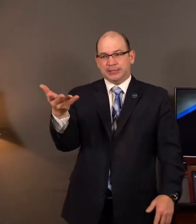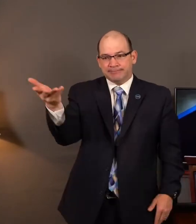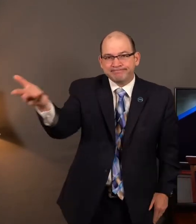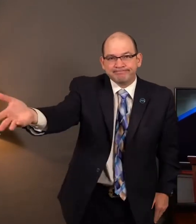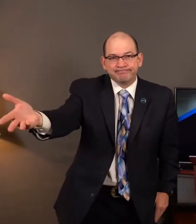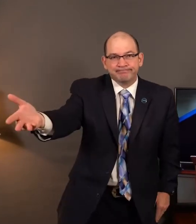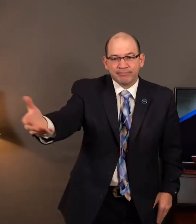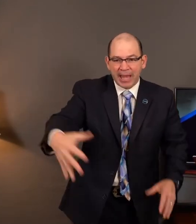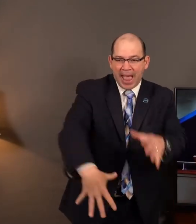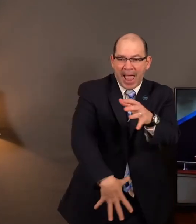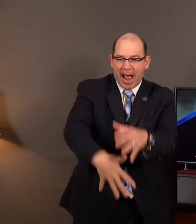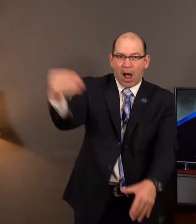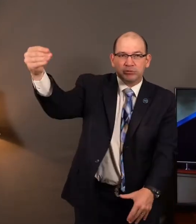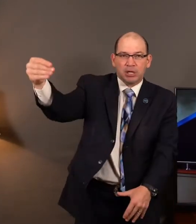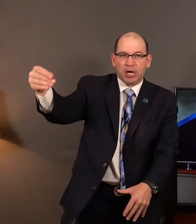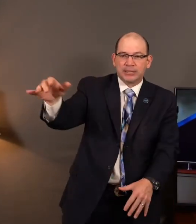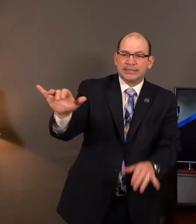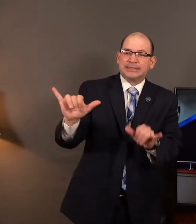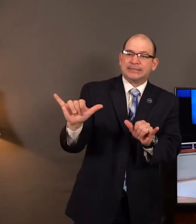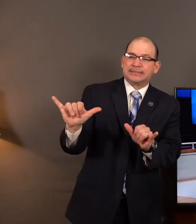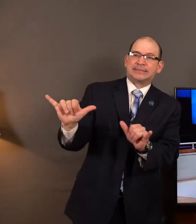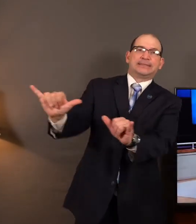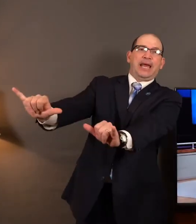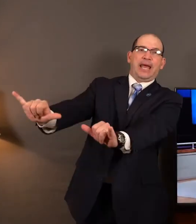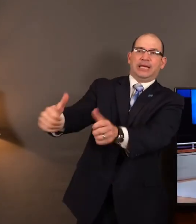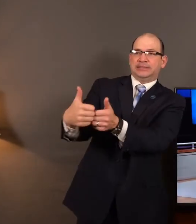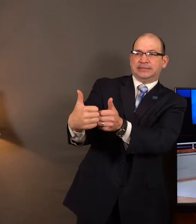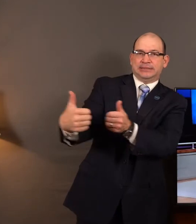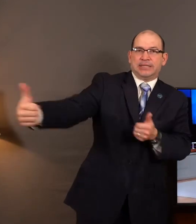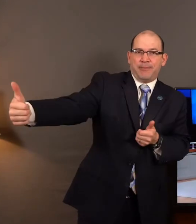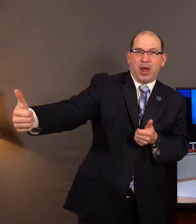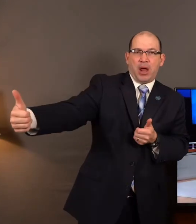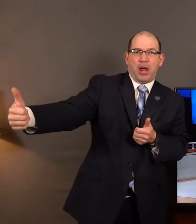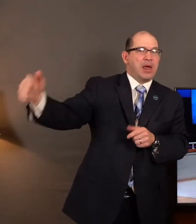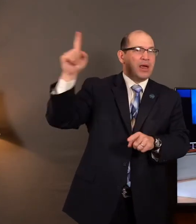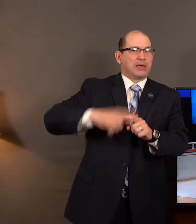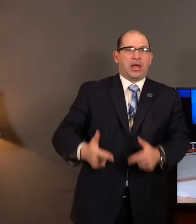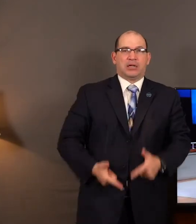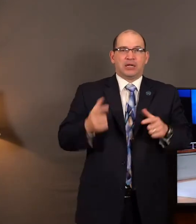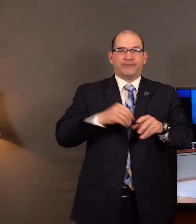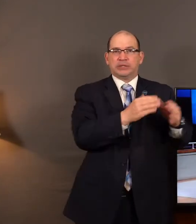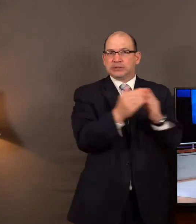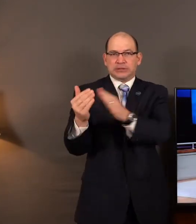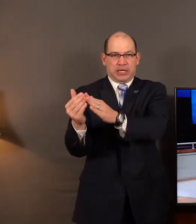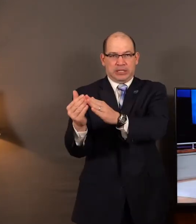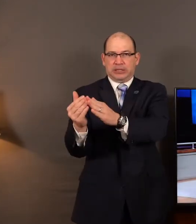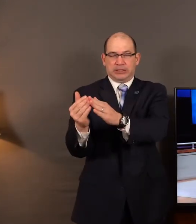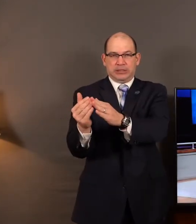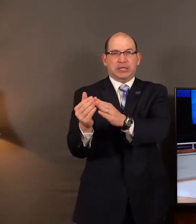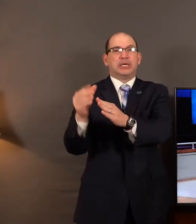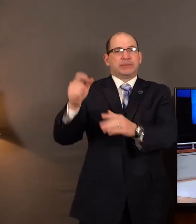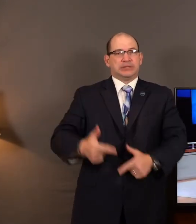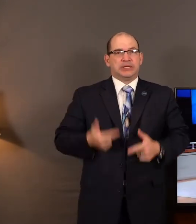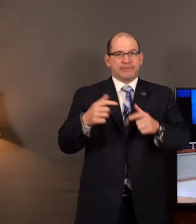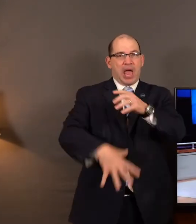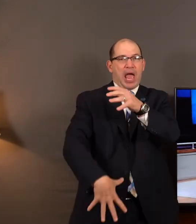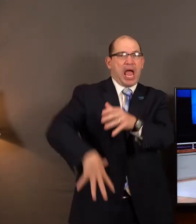out of the camp. You were cast out of the city. You were cast out of society. You were to live in the outskirts